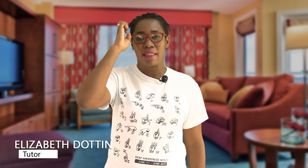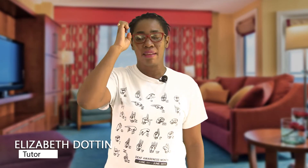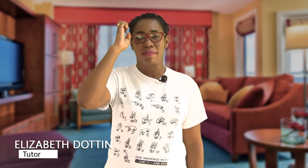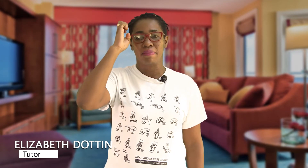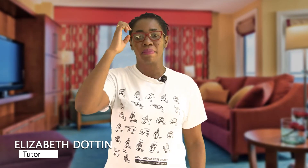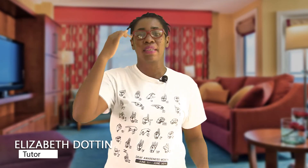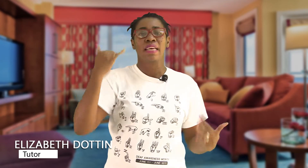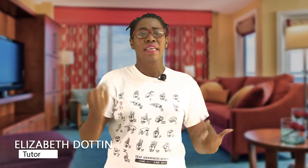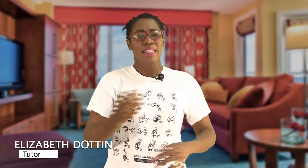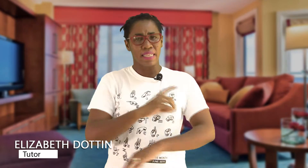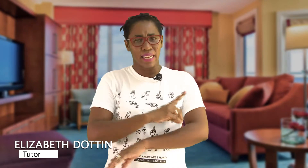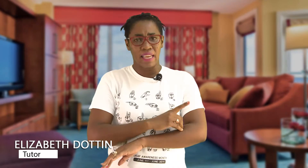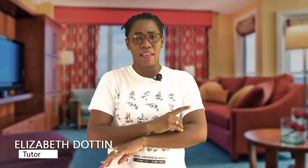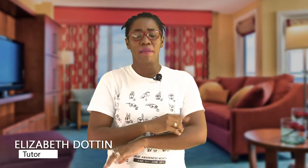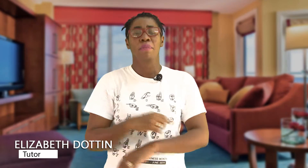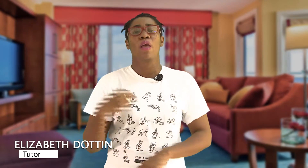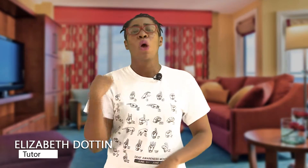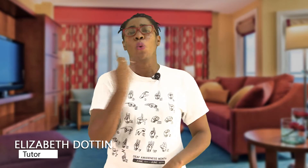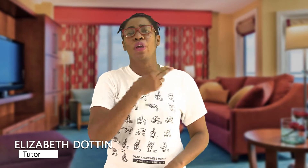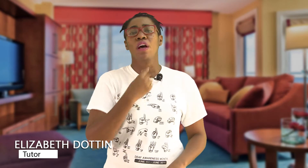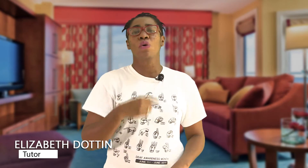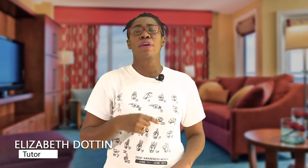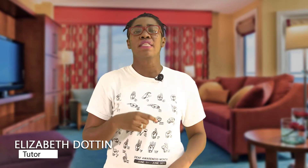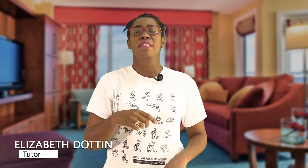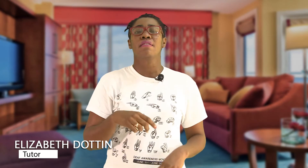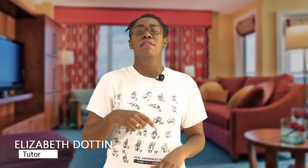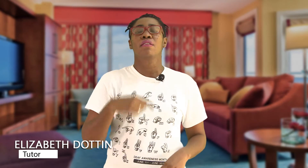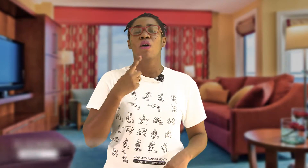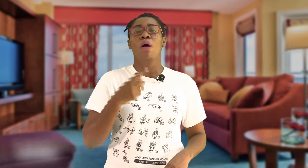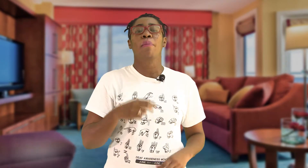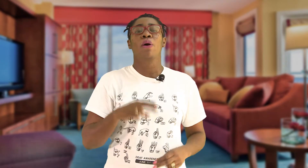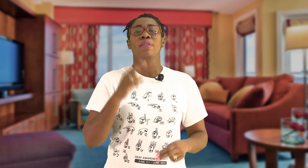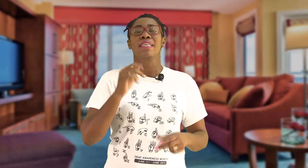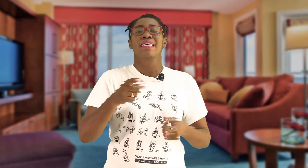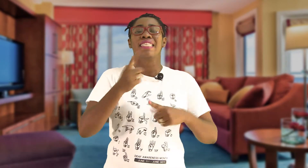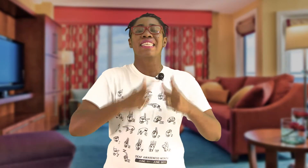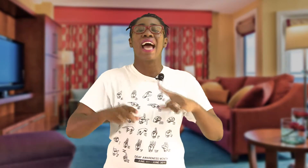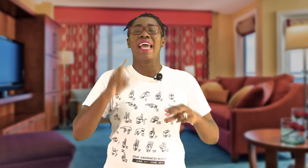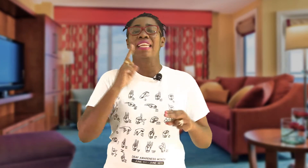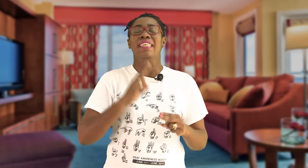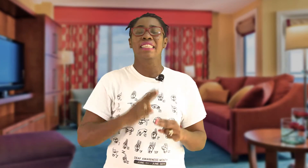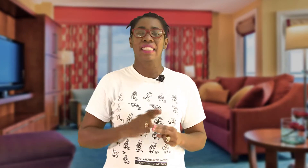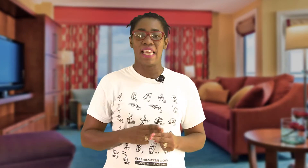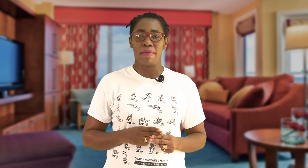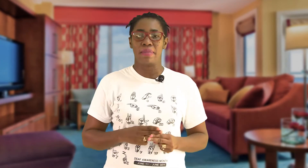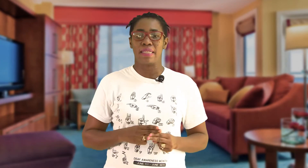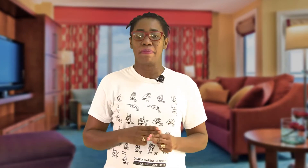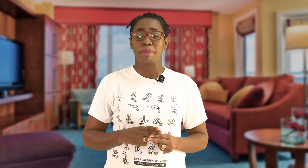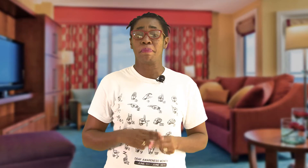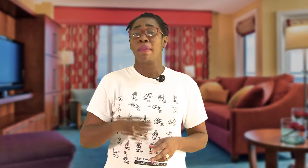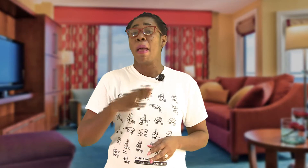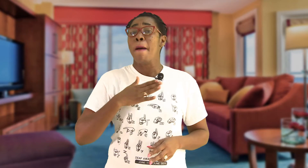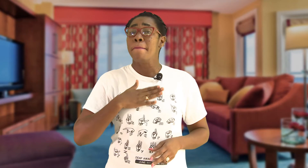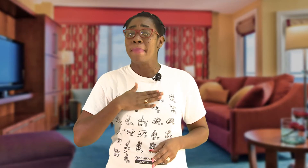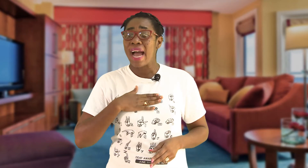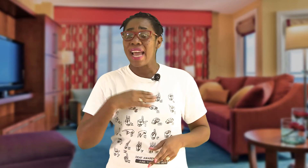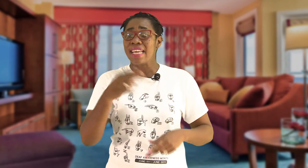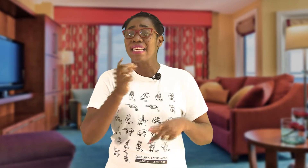today we are going to talk about sign names my